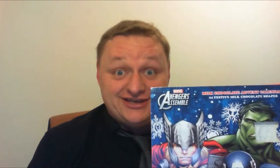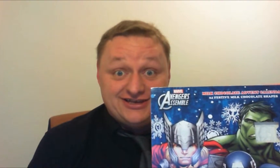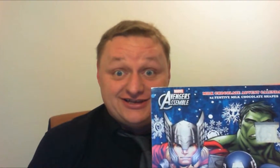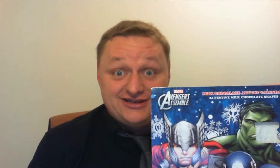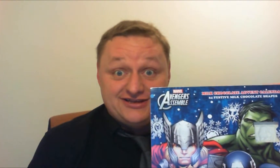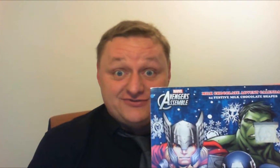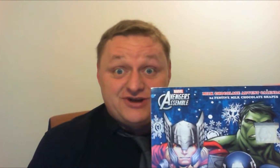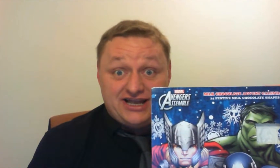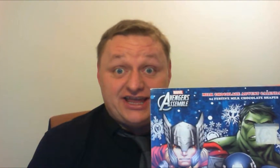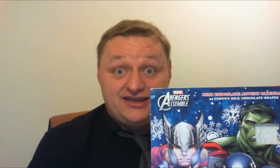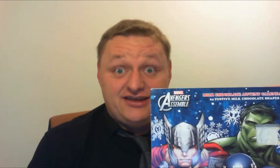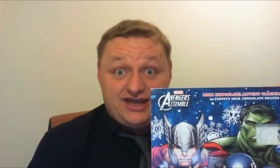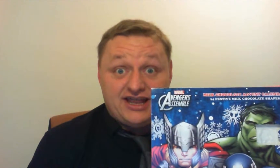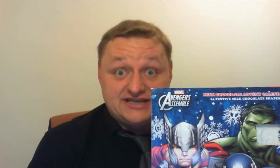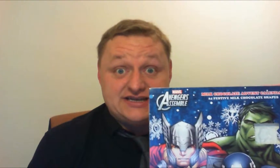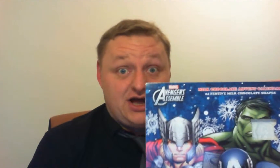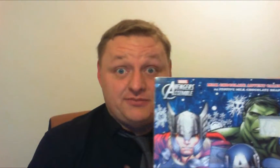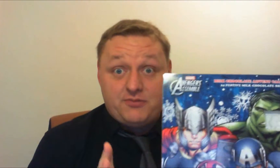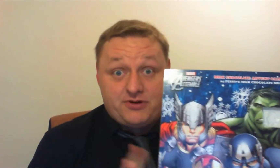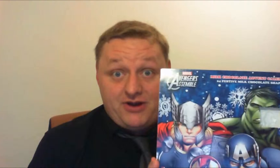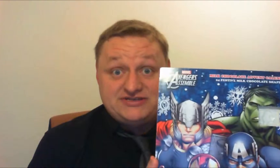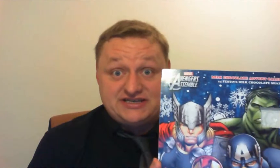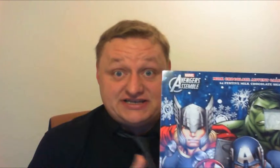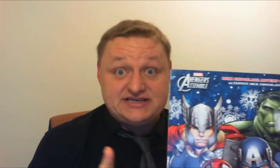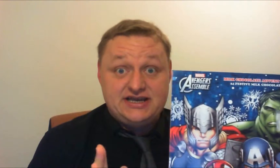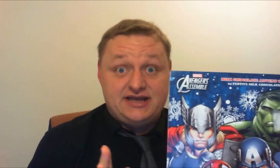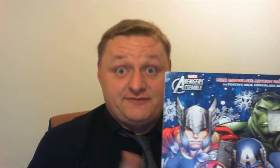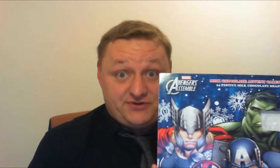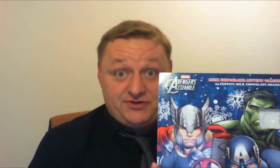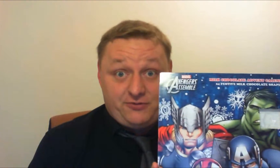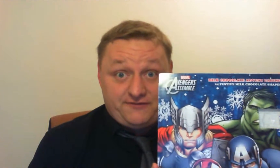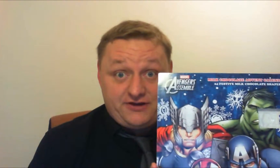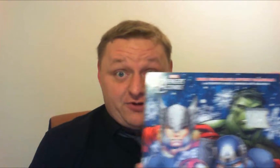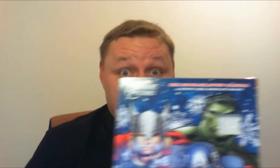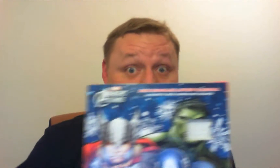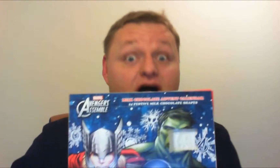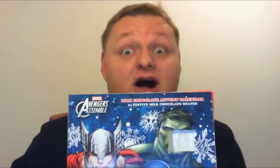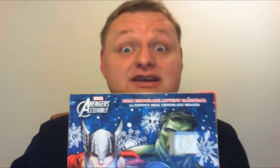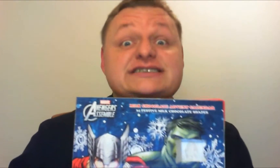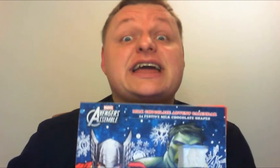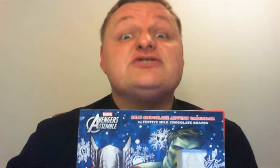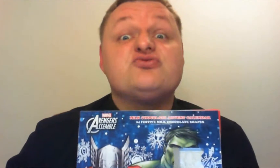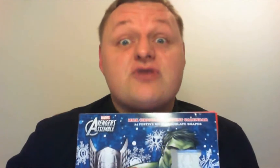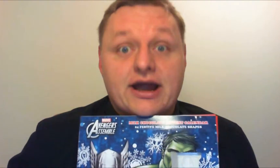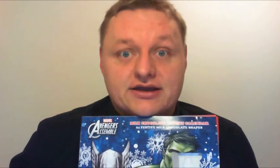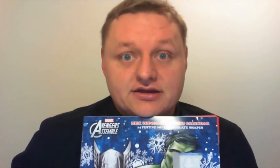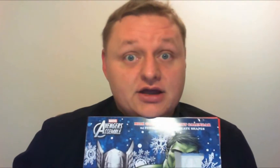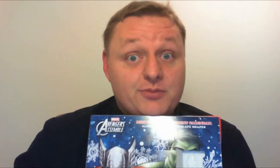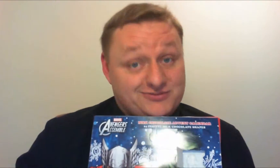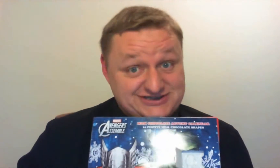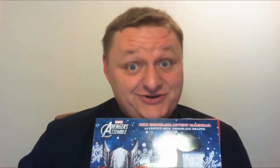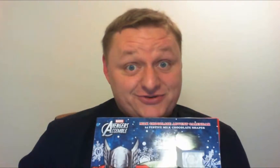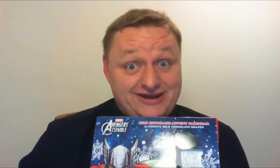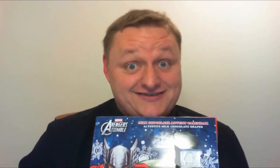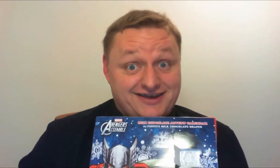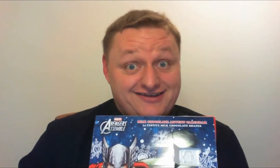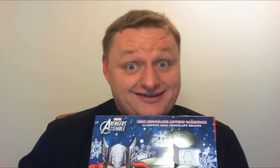really it is I'm not promoting this if I'm doing a review on it I'm gonna say rank but I'm still gonna eat it